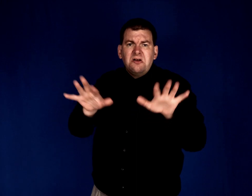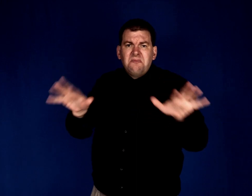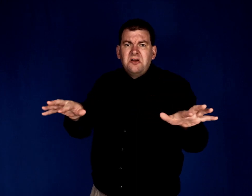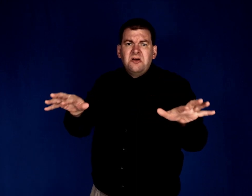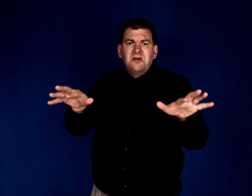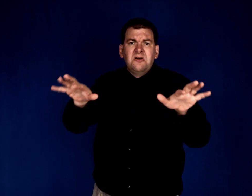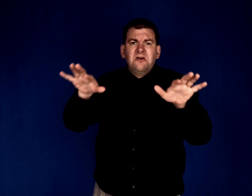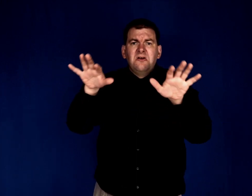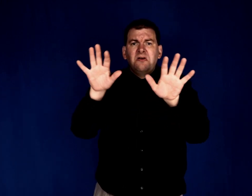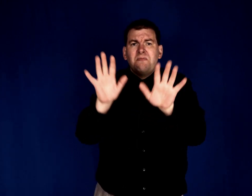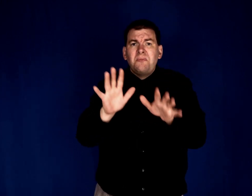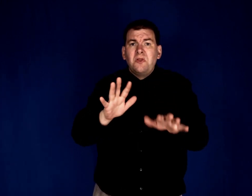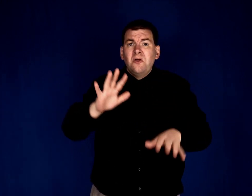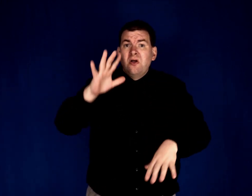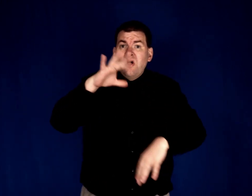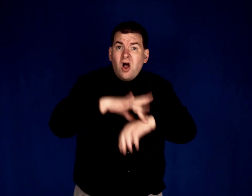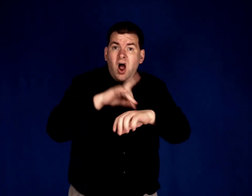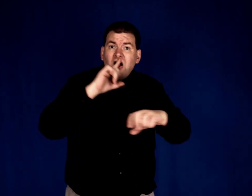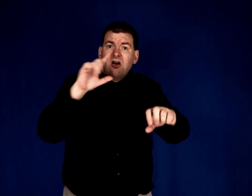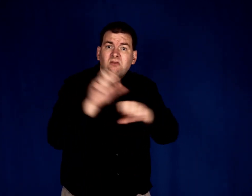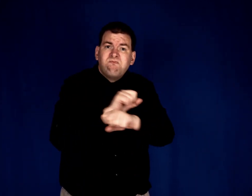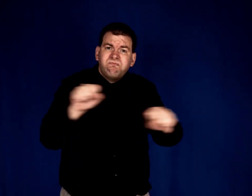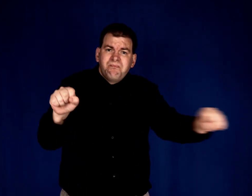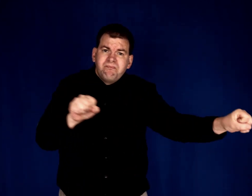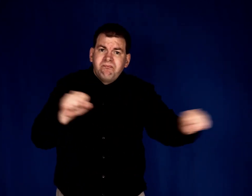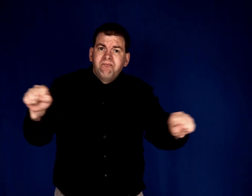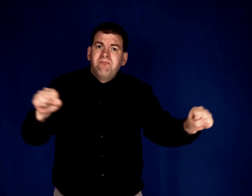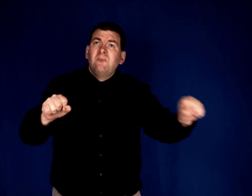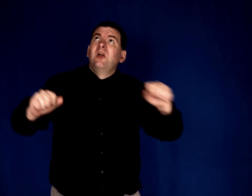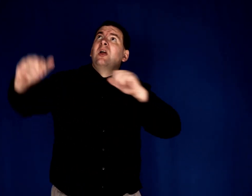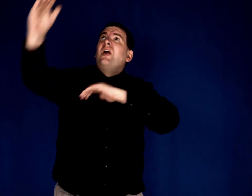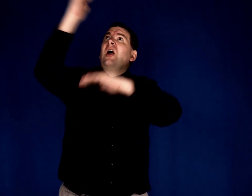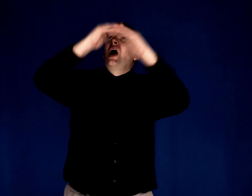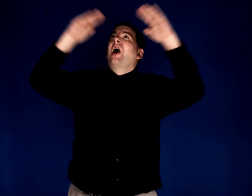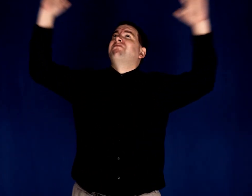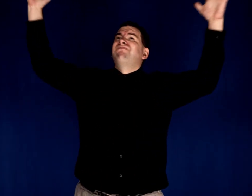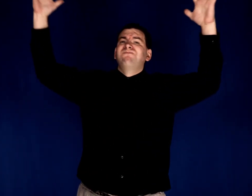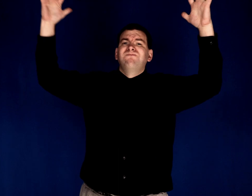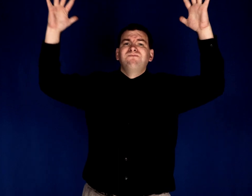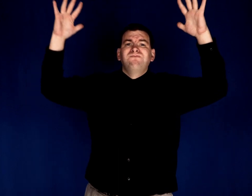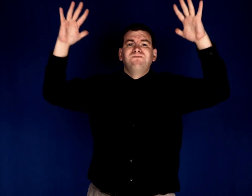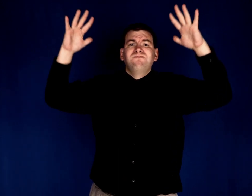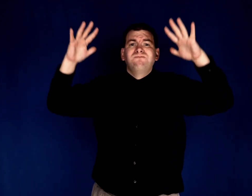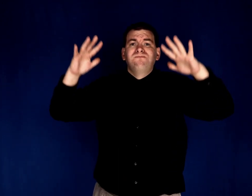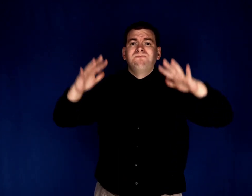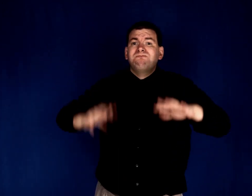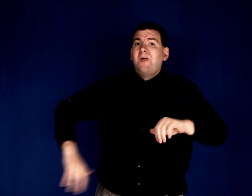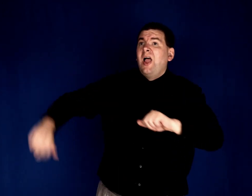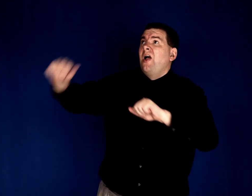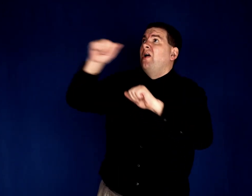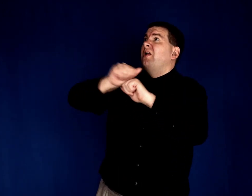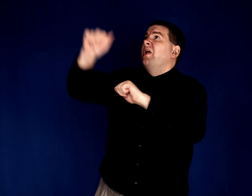The Earth can shake, the sky come down, the mountains all